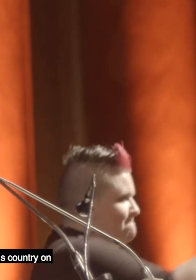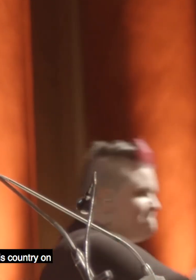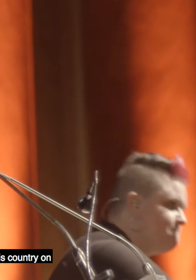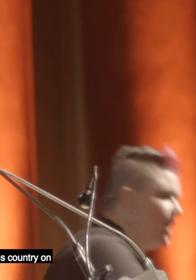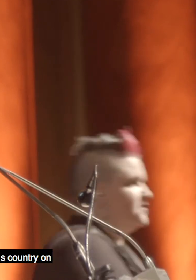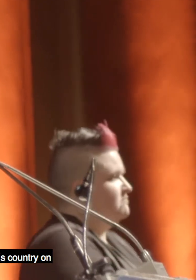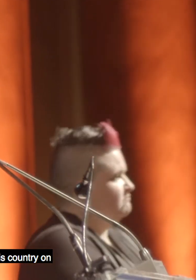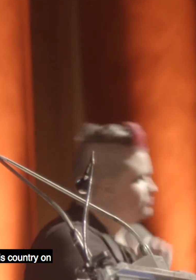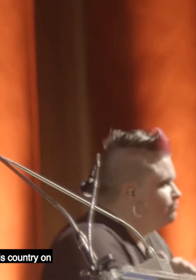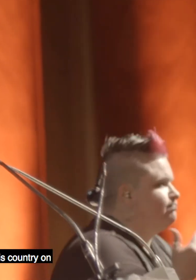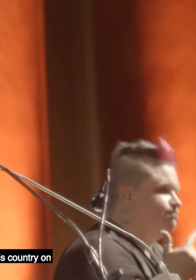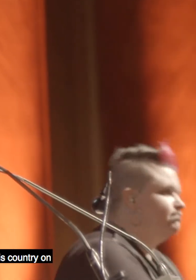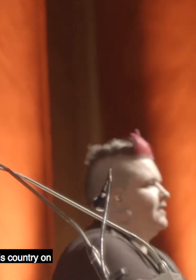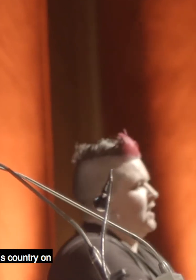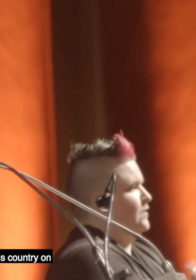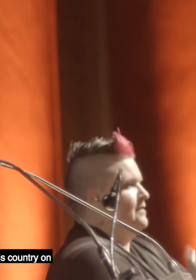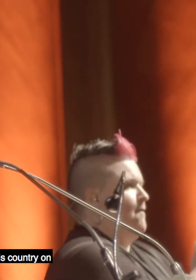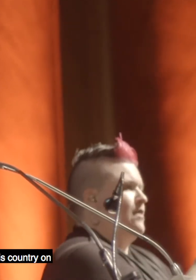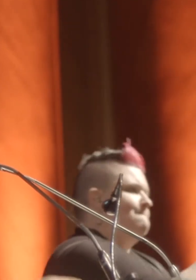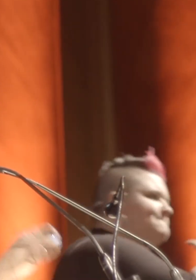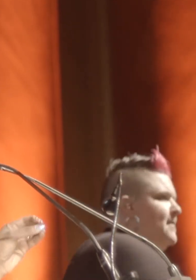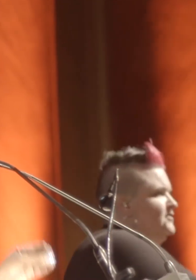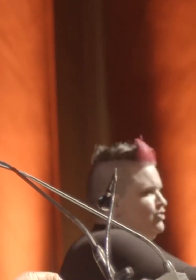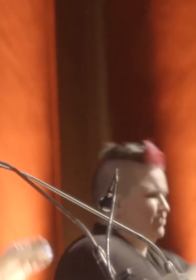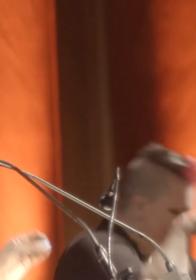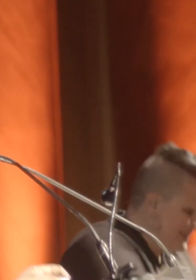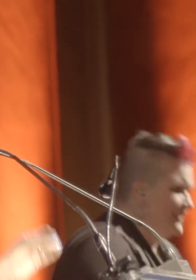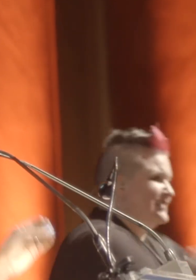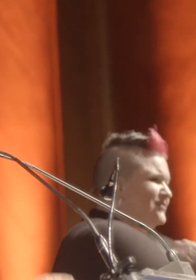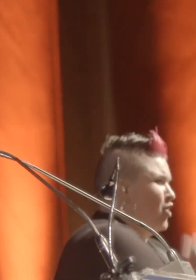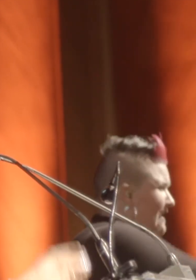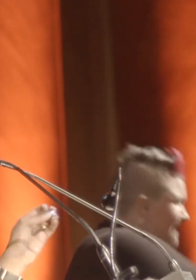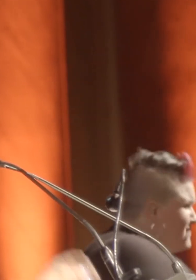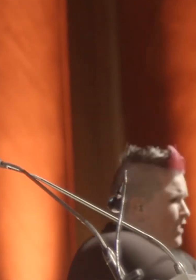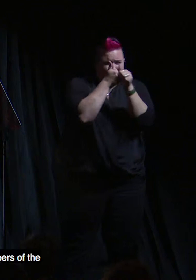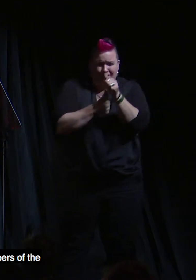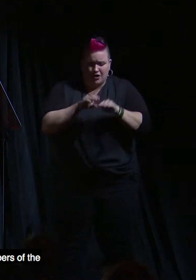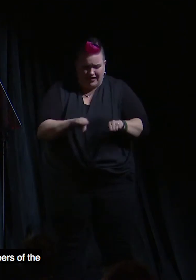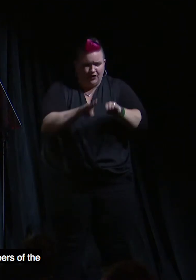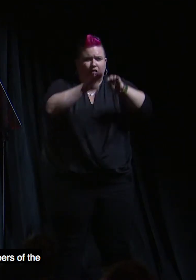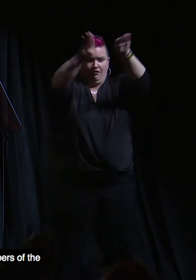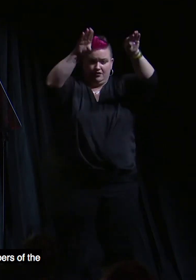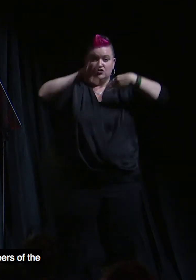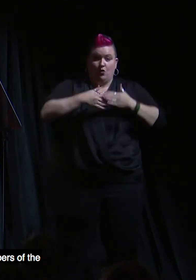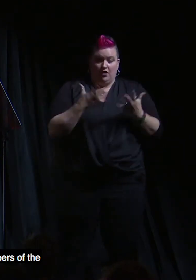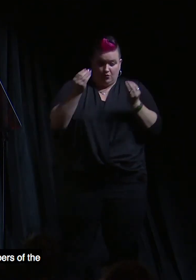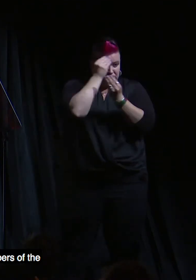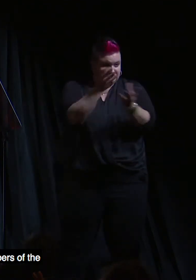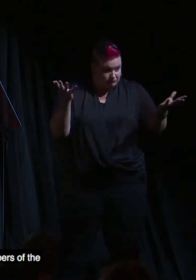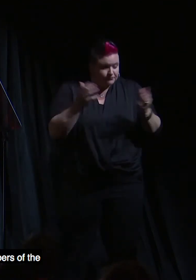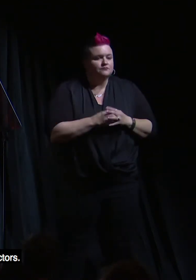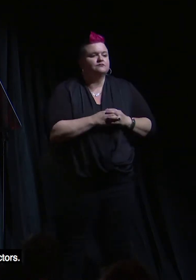action to make sure we are supporting policy change in this country on every single level. And so I'd like to just